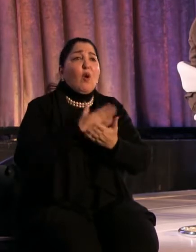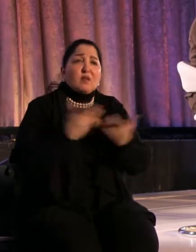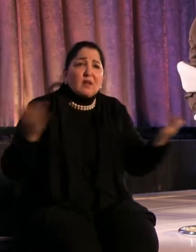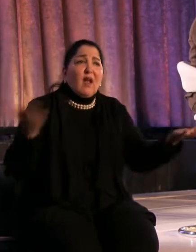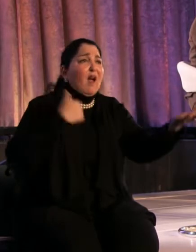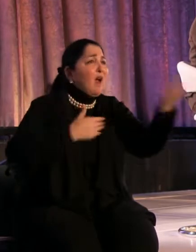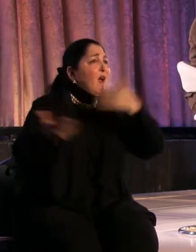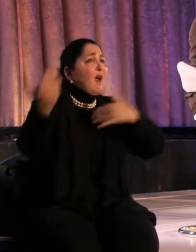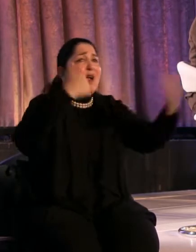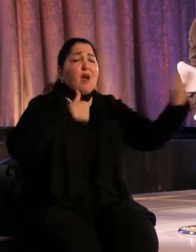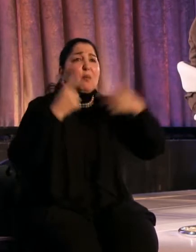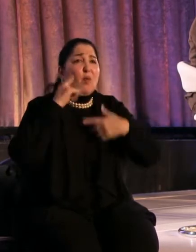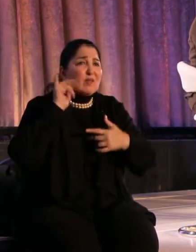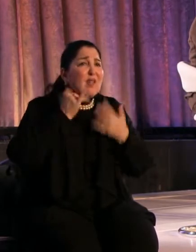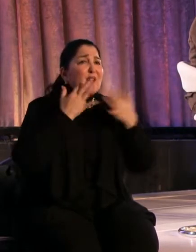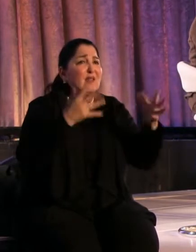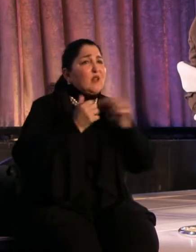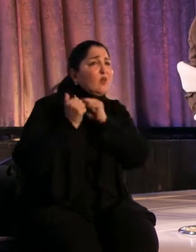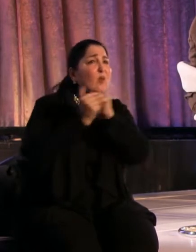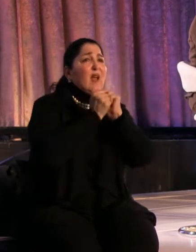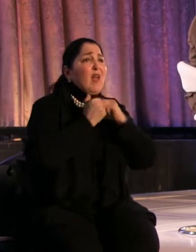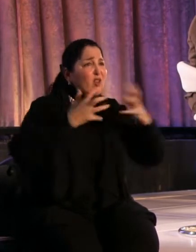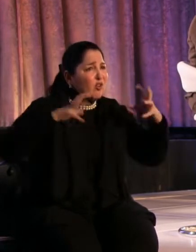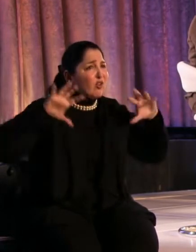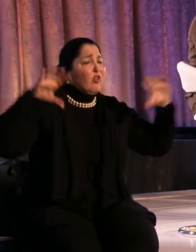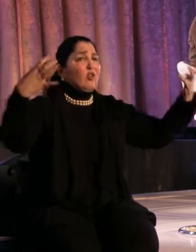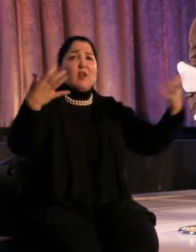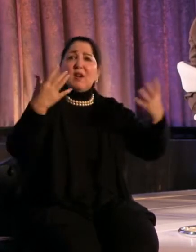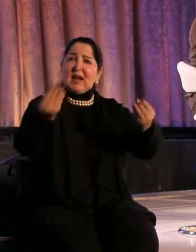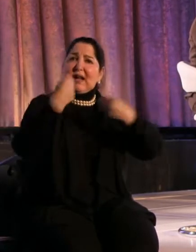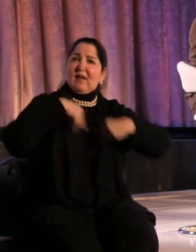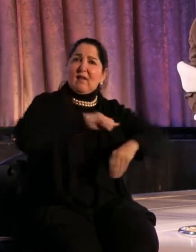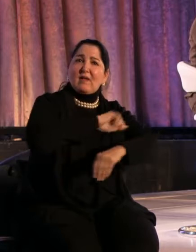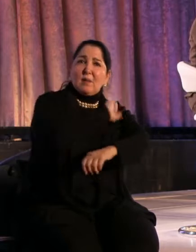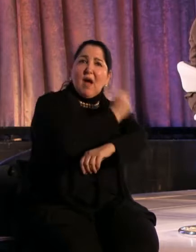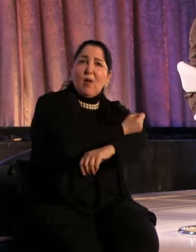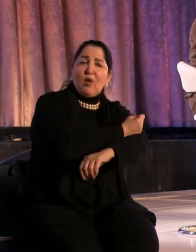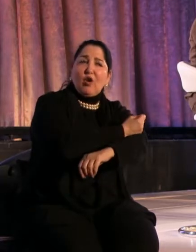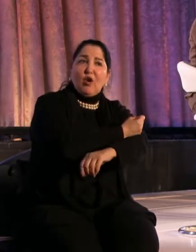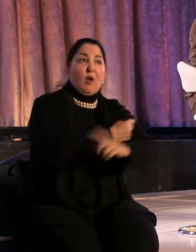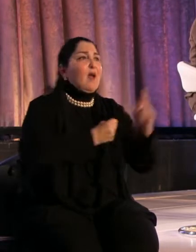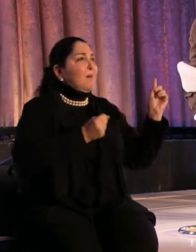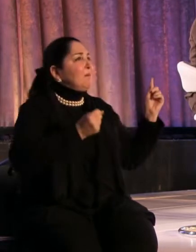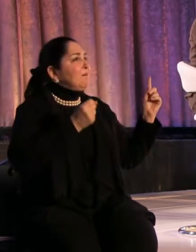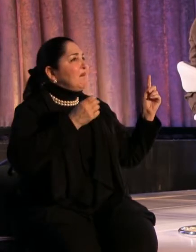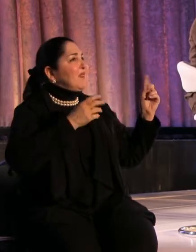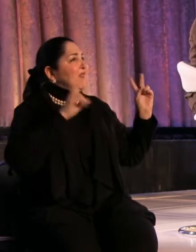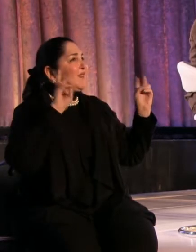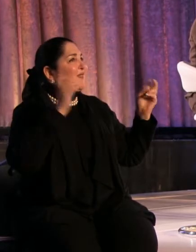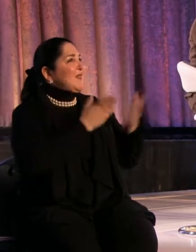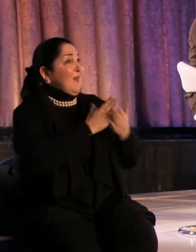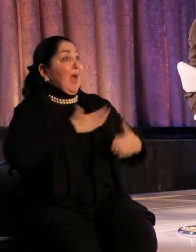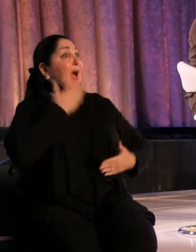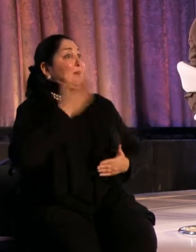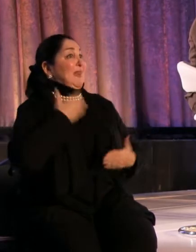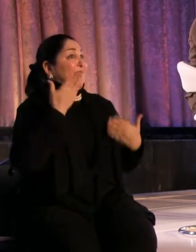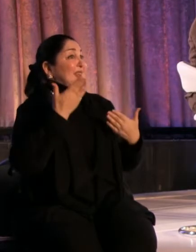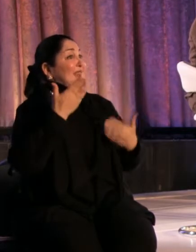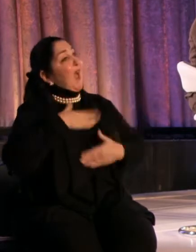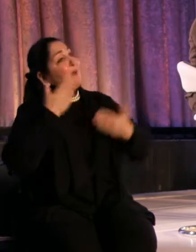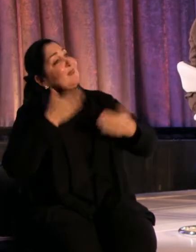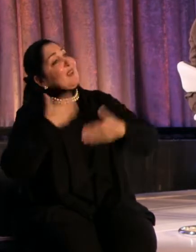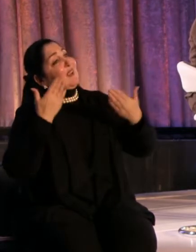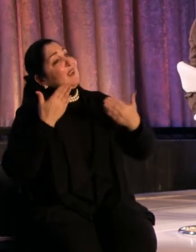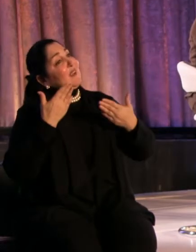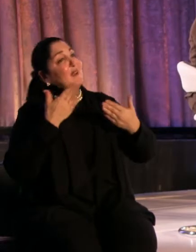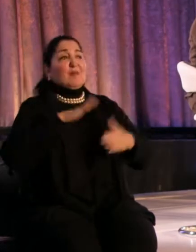empowered us. We're singing happy. That's a great point. And when